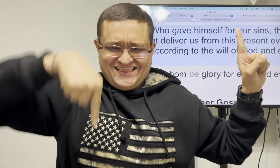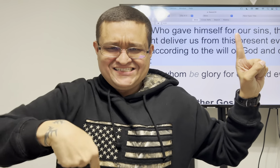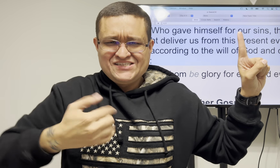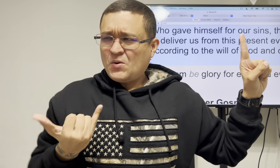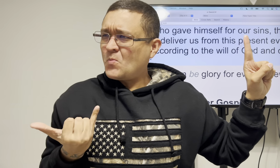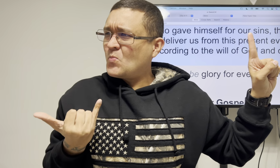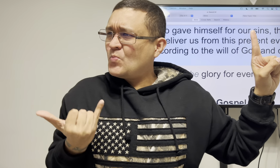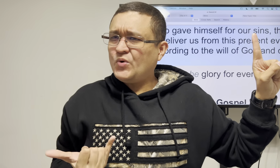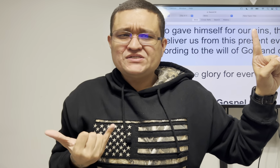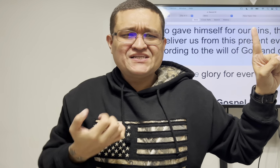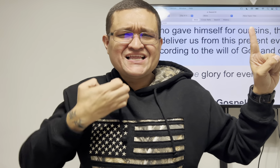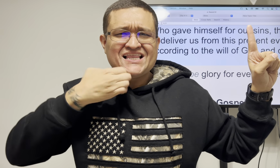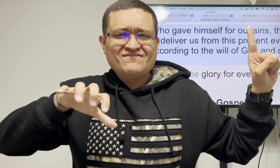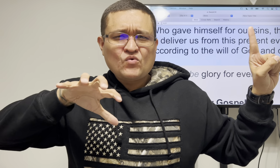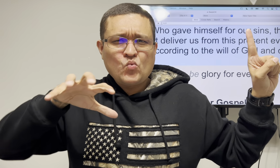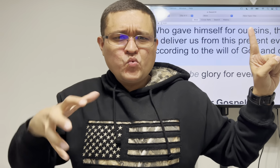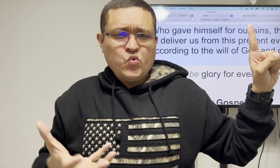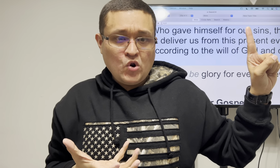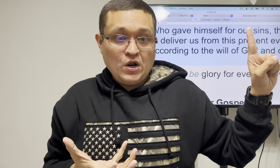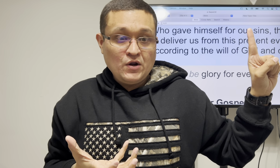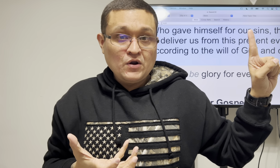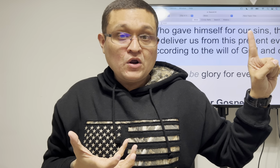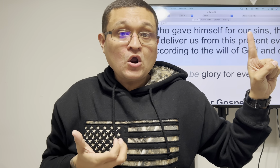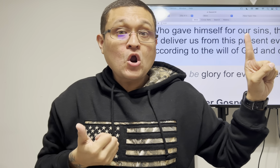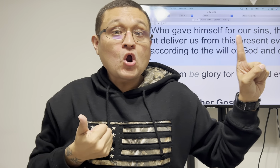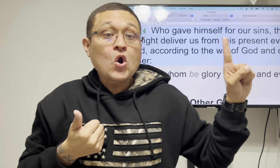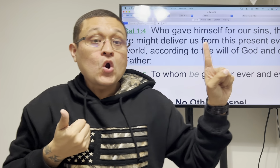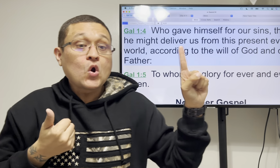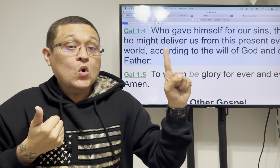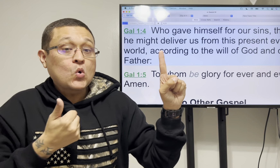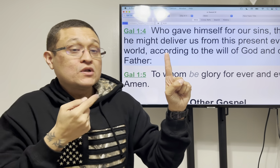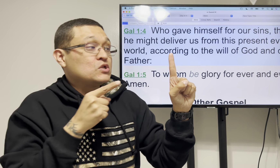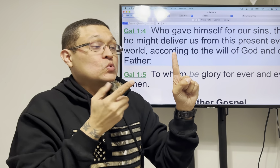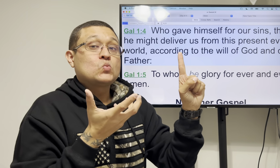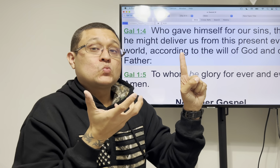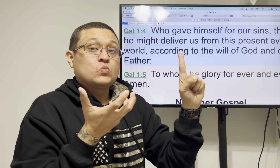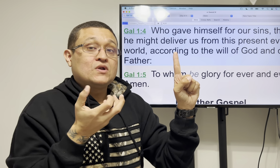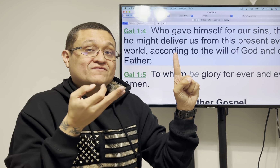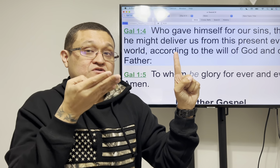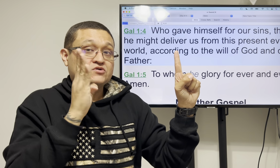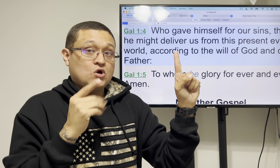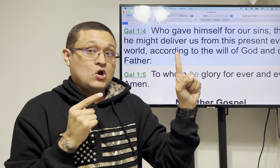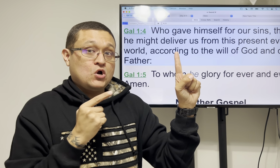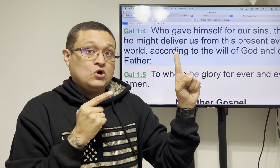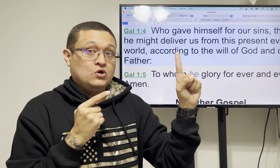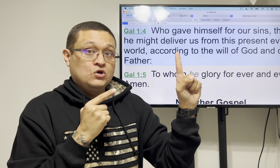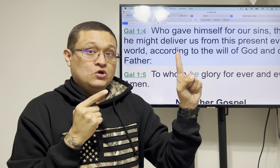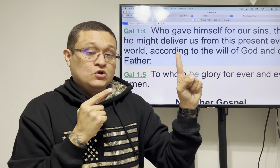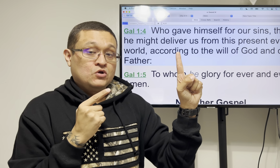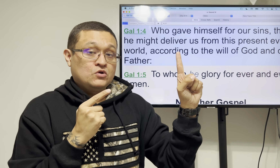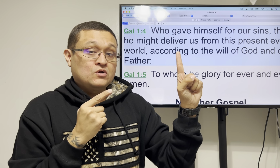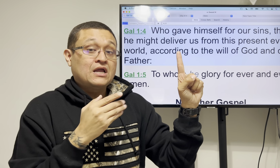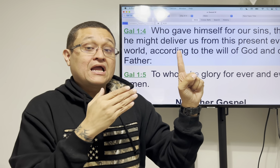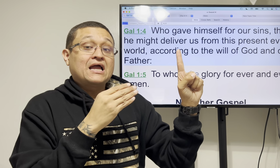from this present evil world according to the will of god